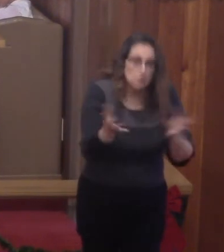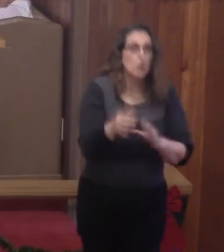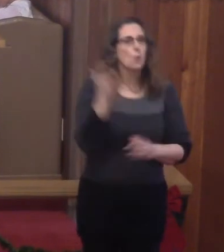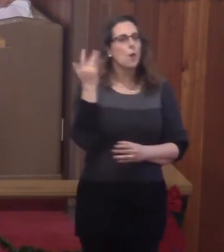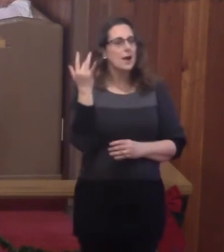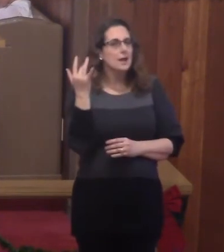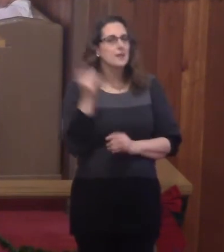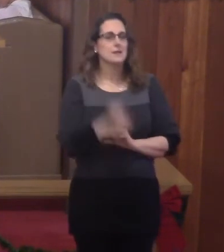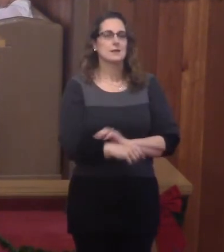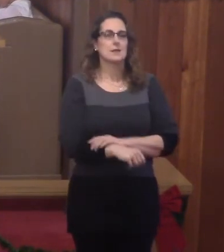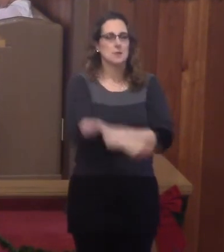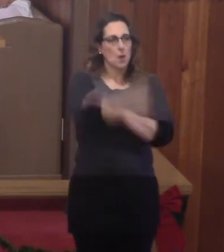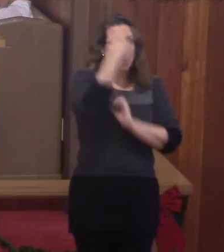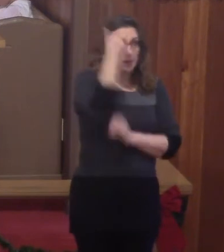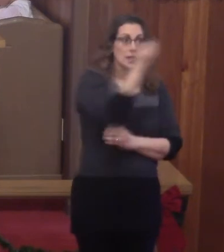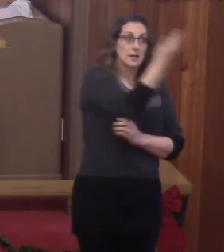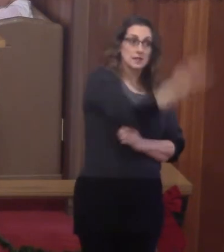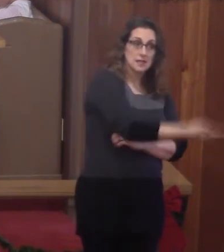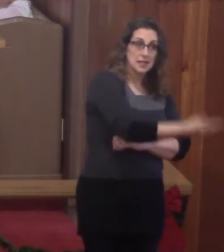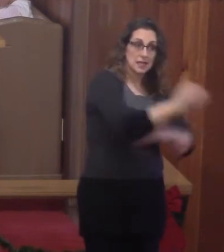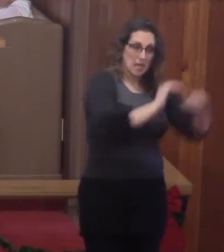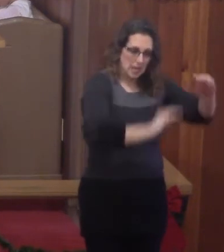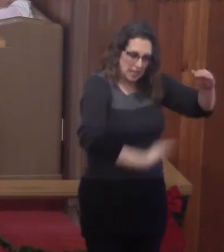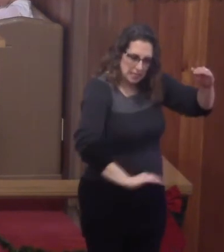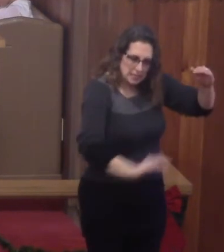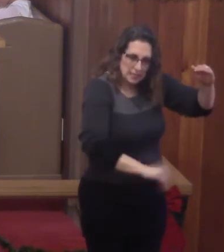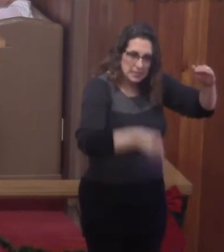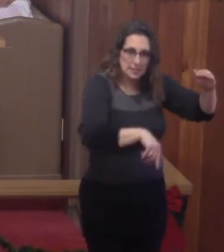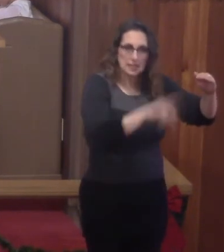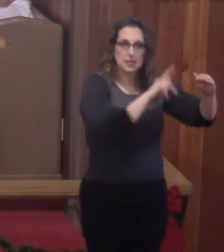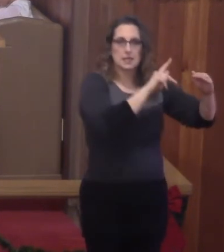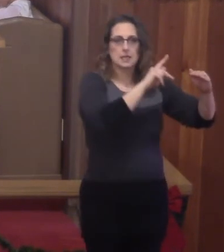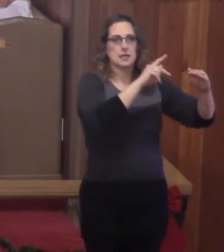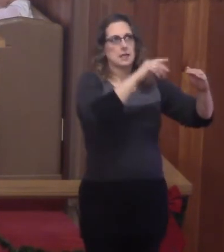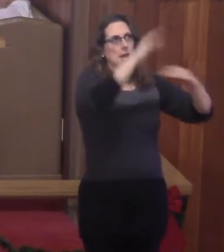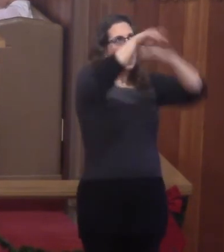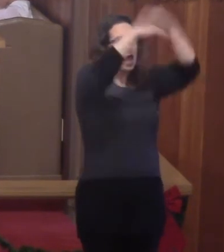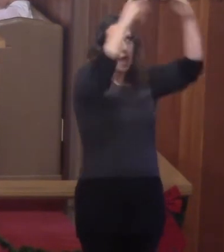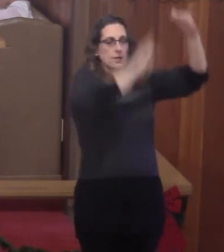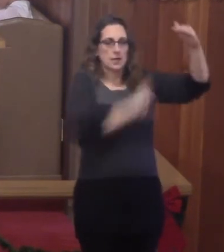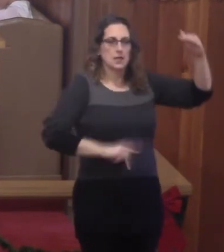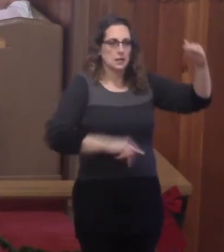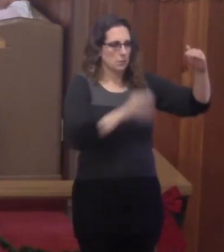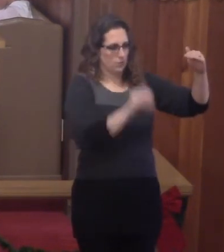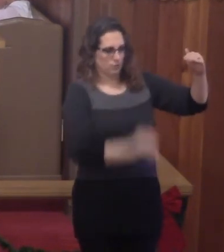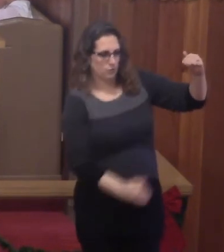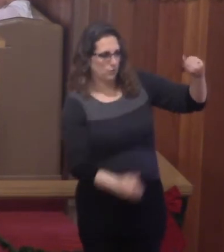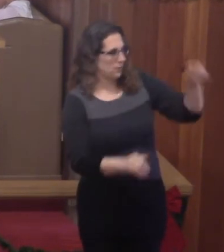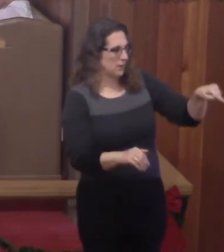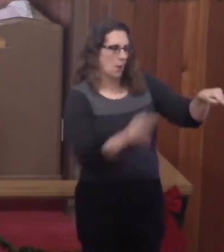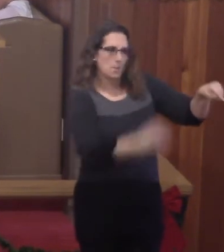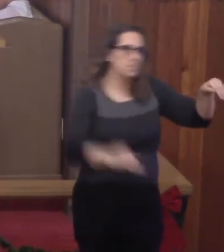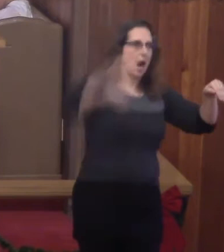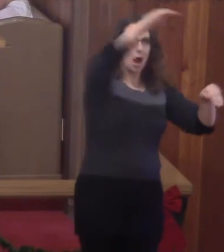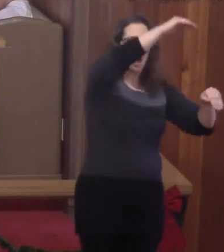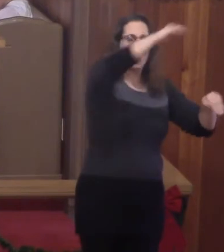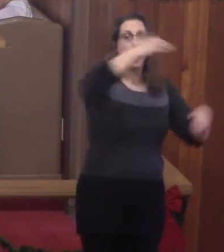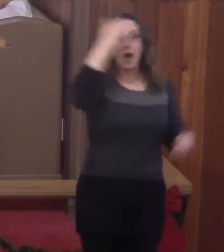Well, because he who is least in the kingdom of heaven is greater than he. Because I don't know, I don't know about